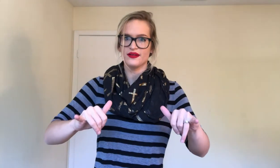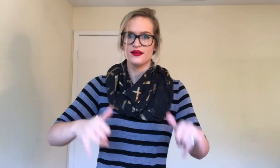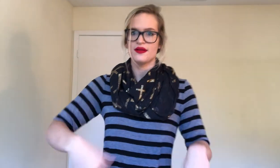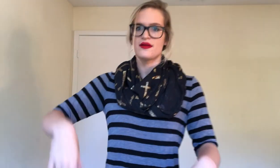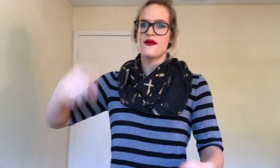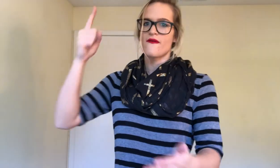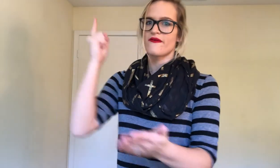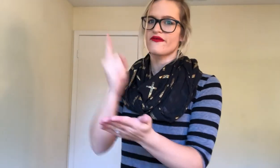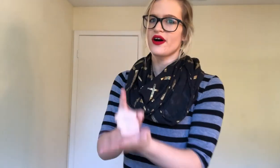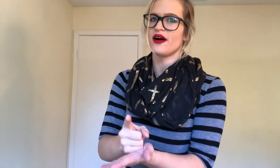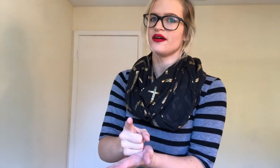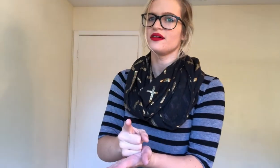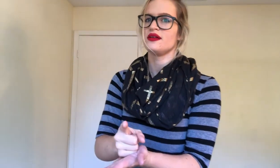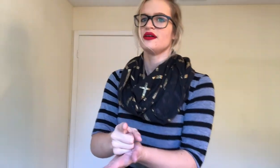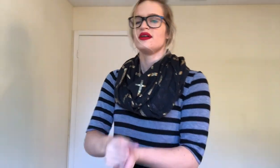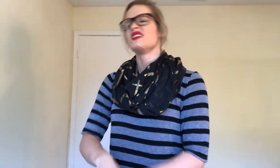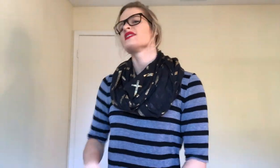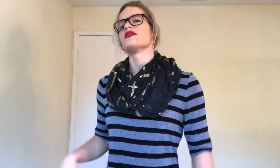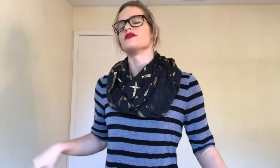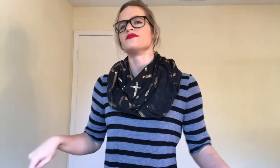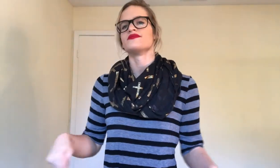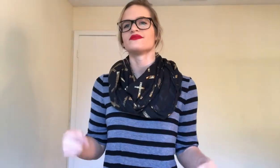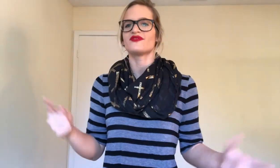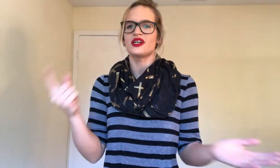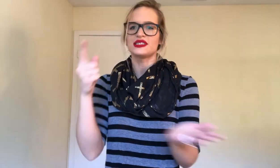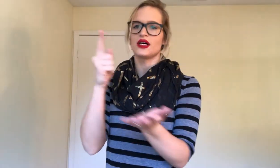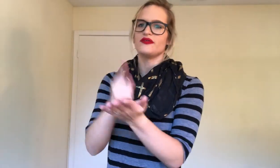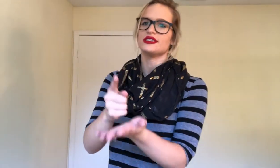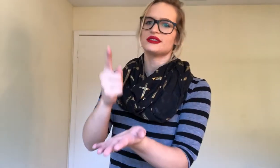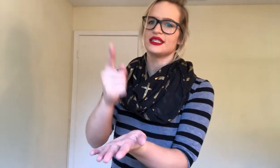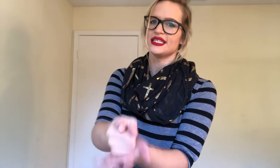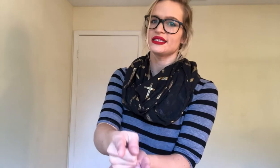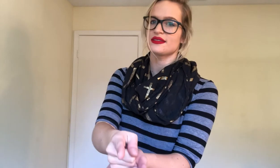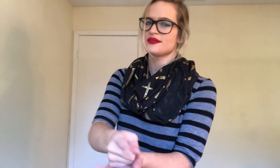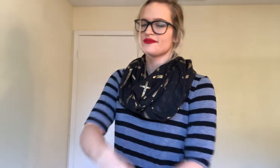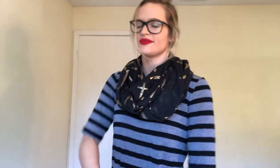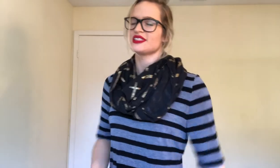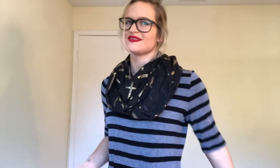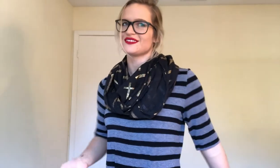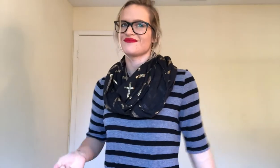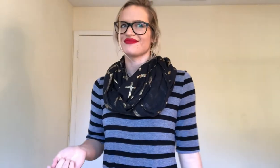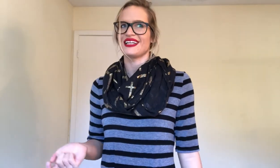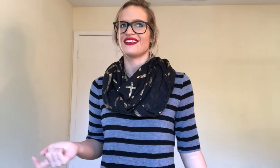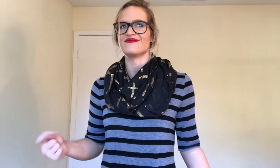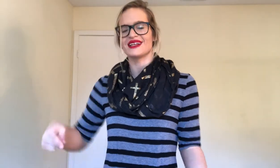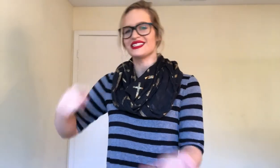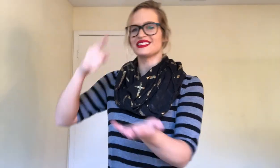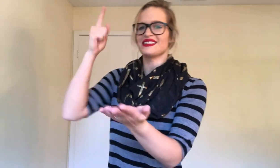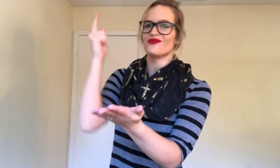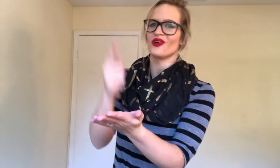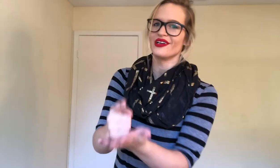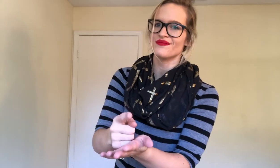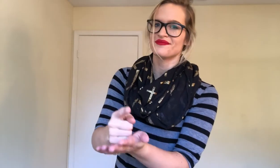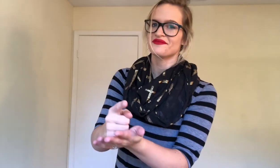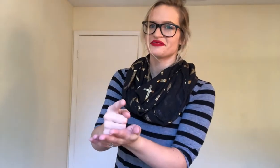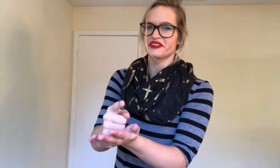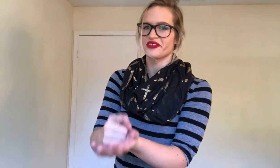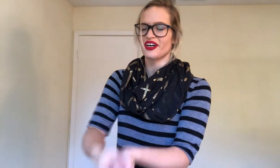fall. So, fall in love is this. But, I don't know. I just did one for fall.